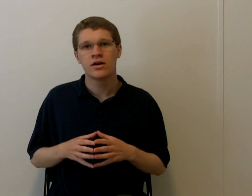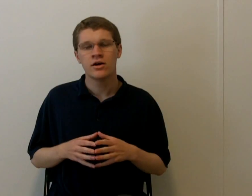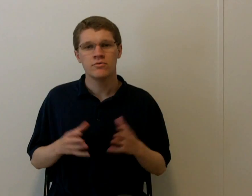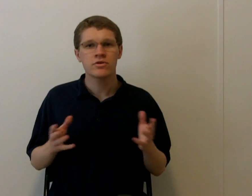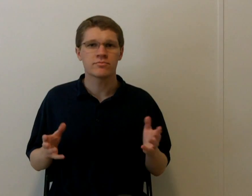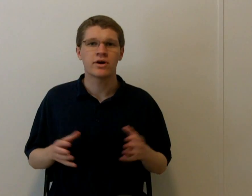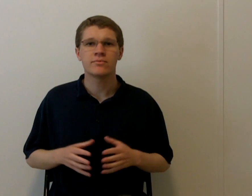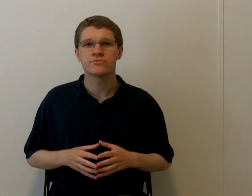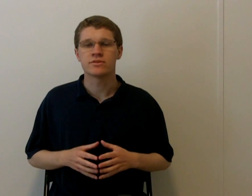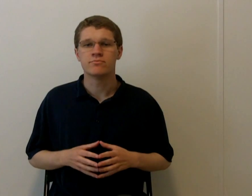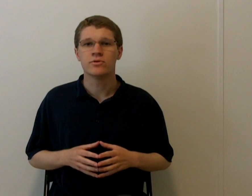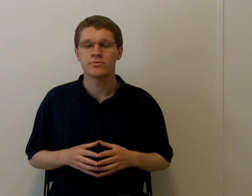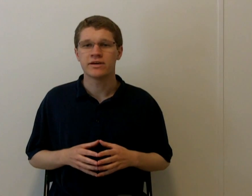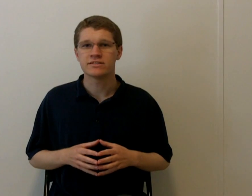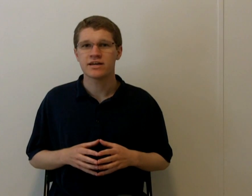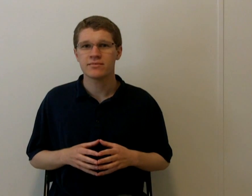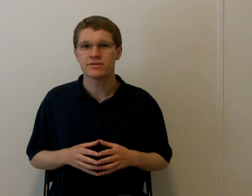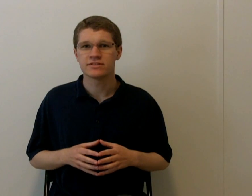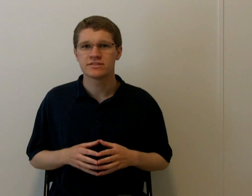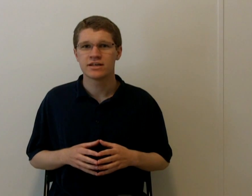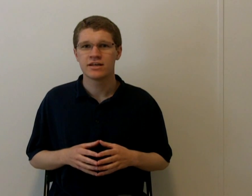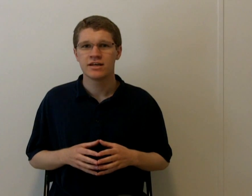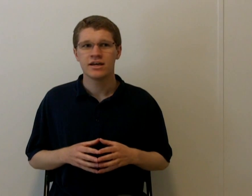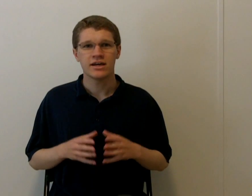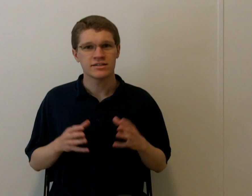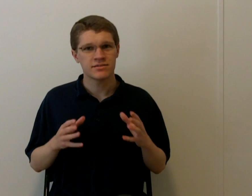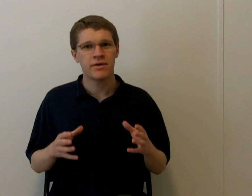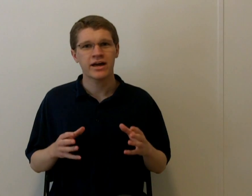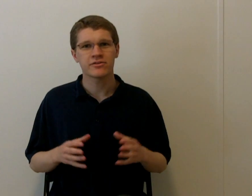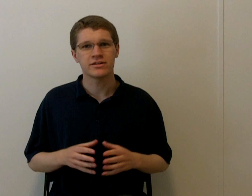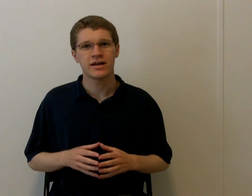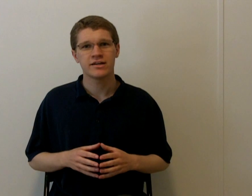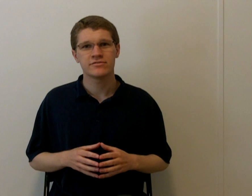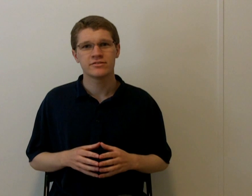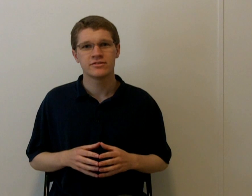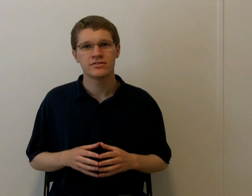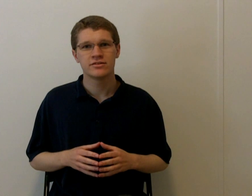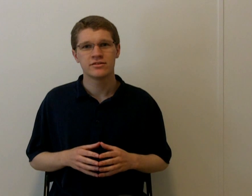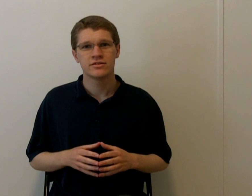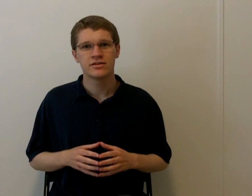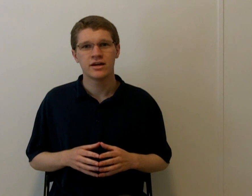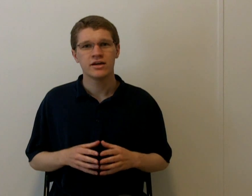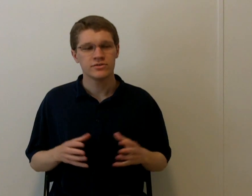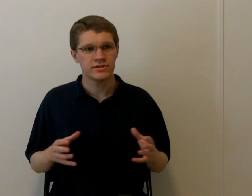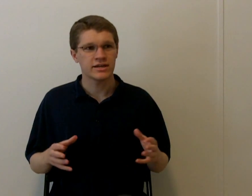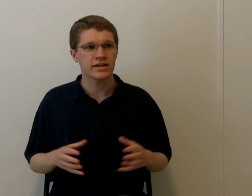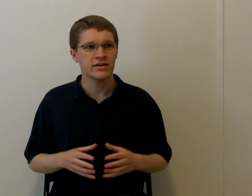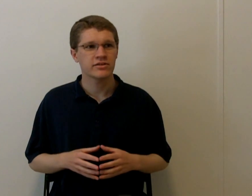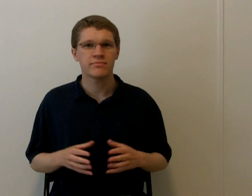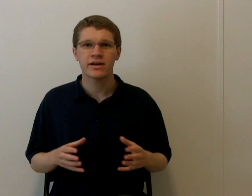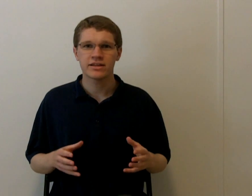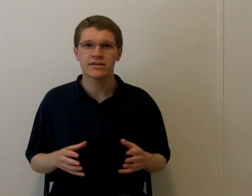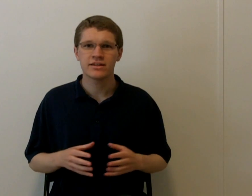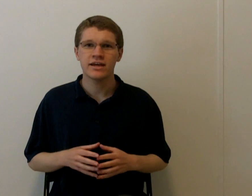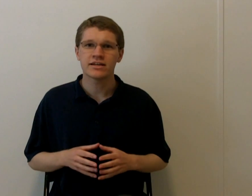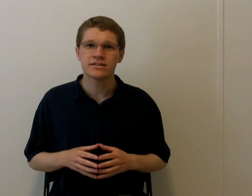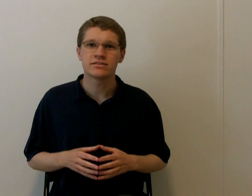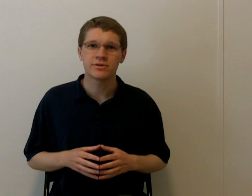One of the problems with mobile based tablets is the battery life. You take it out and by the end of the day it needs to be